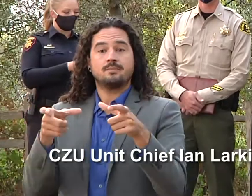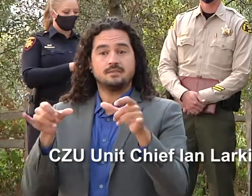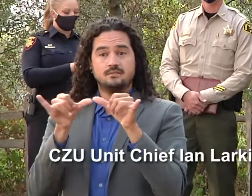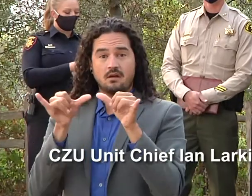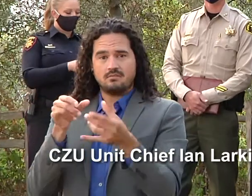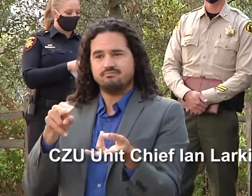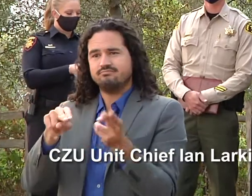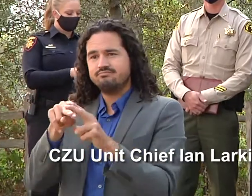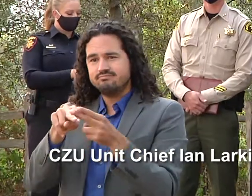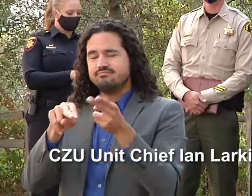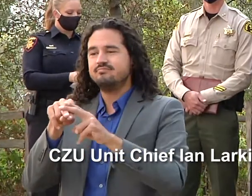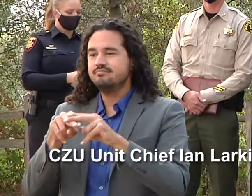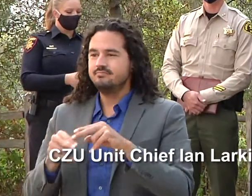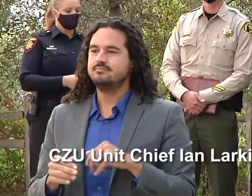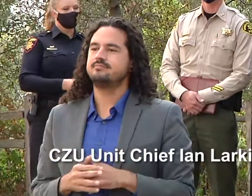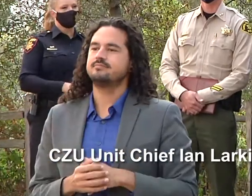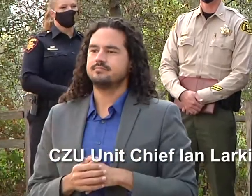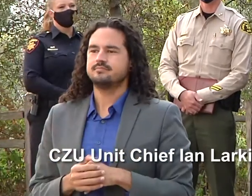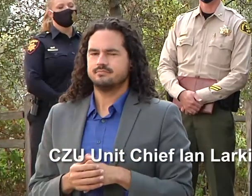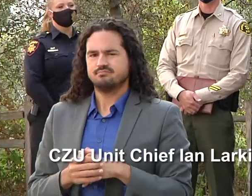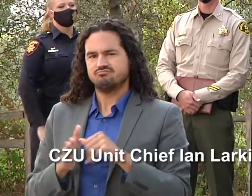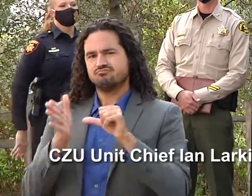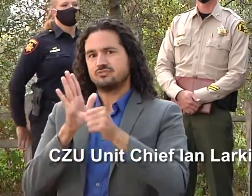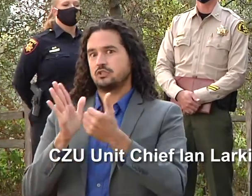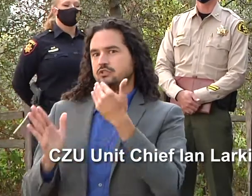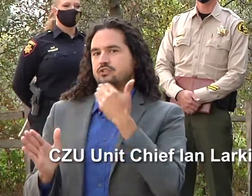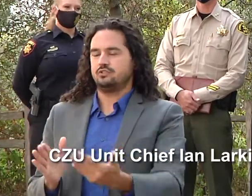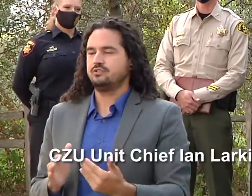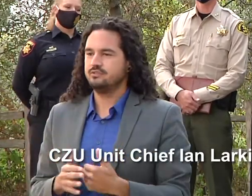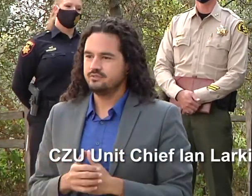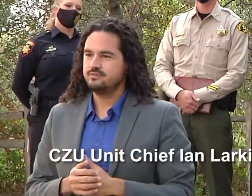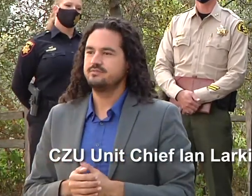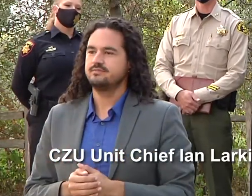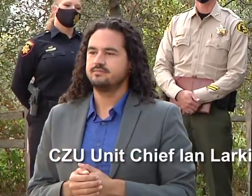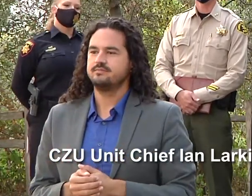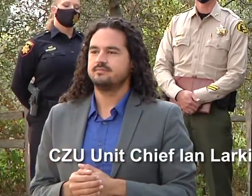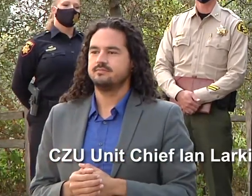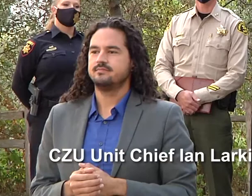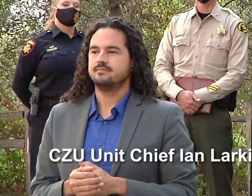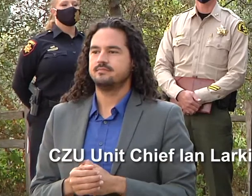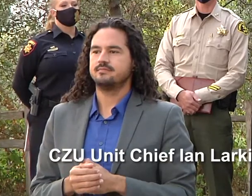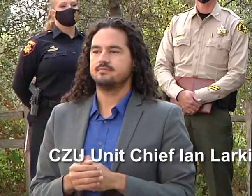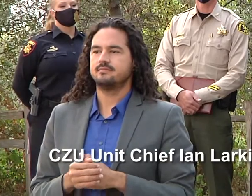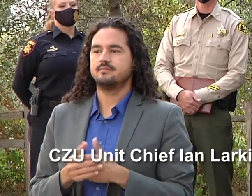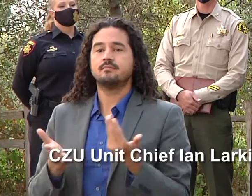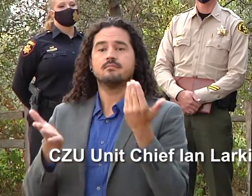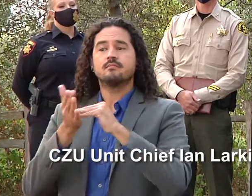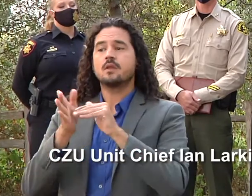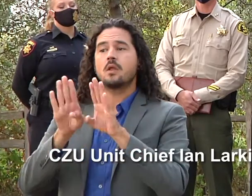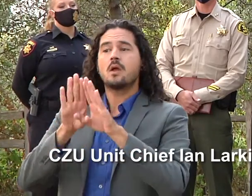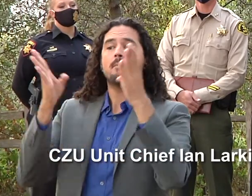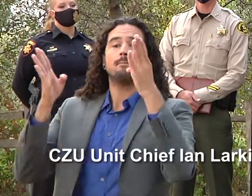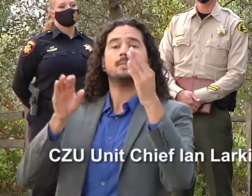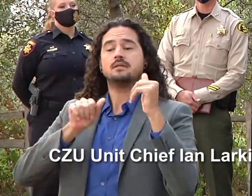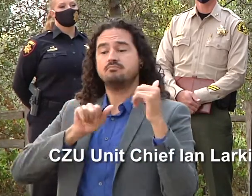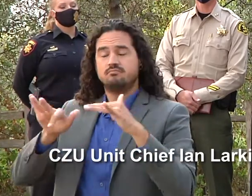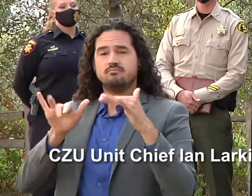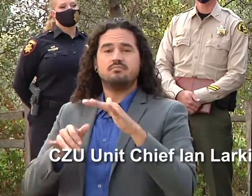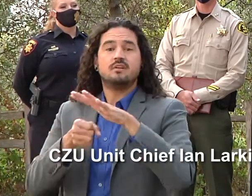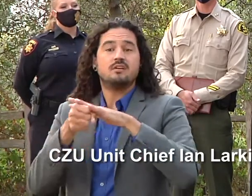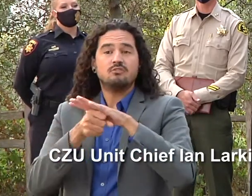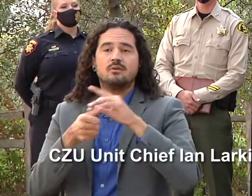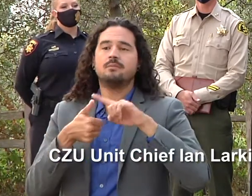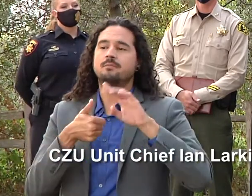so as it's been stated since we've started to repopulate the areas of ben loman and felton and